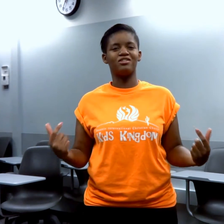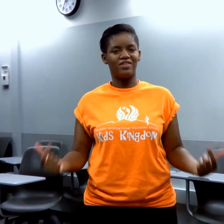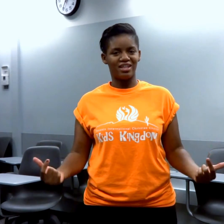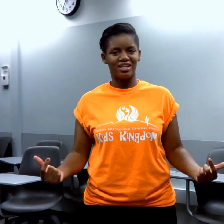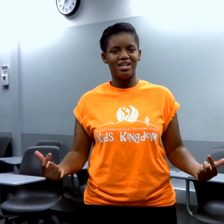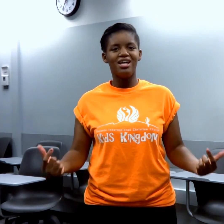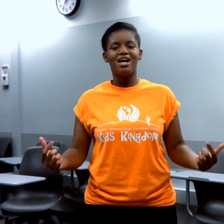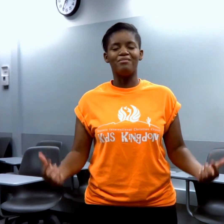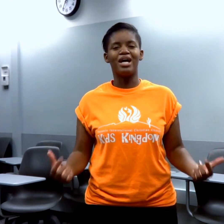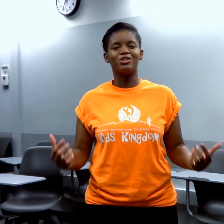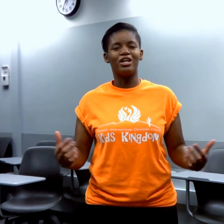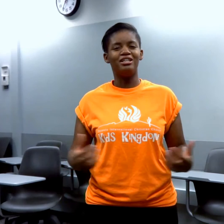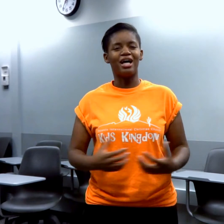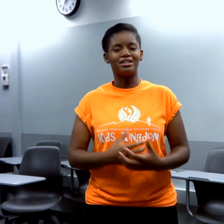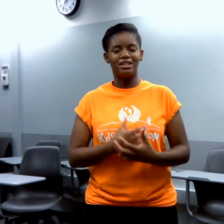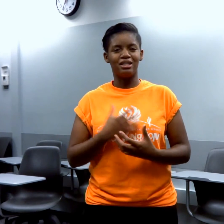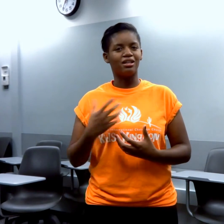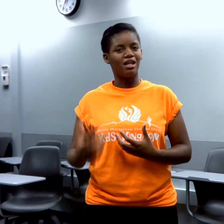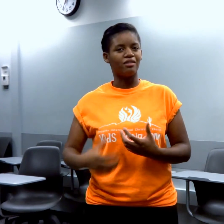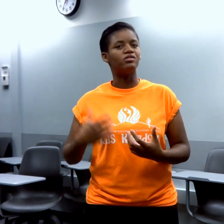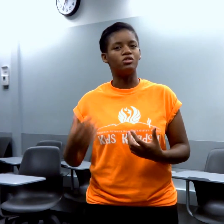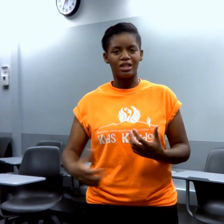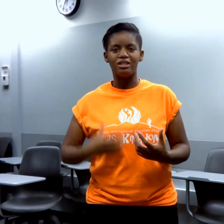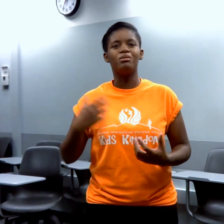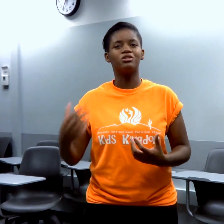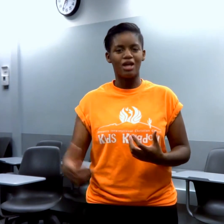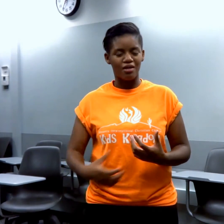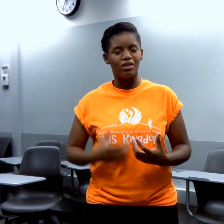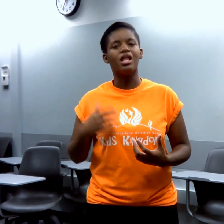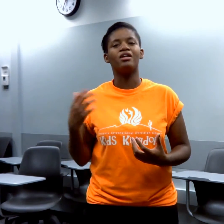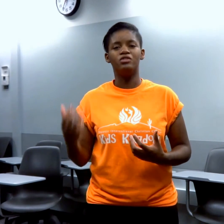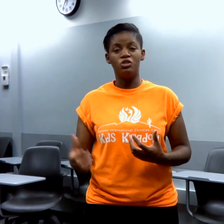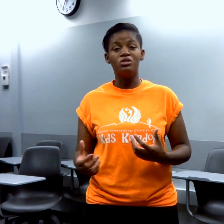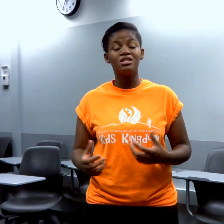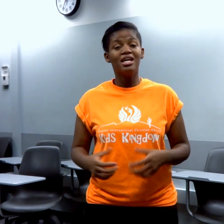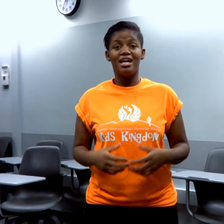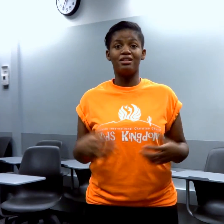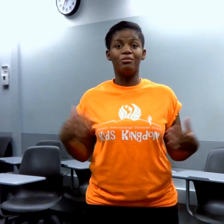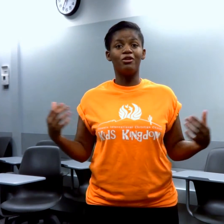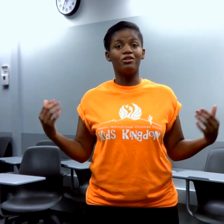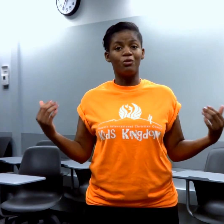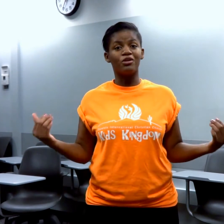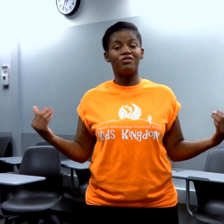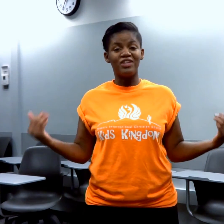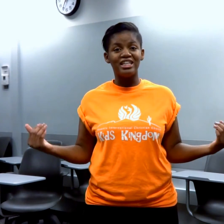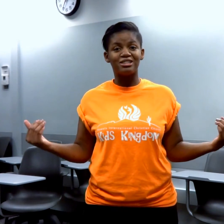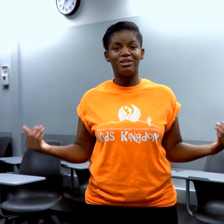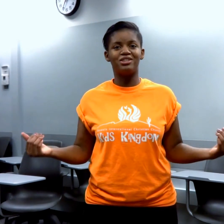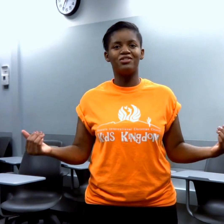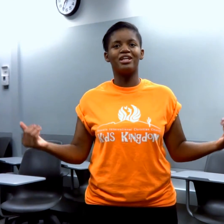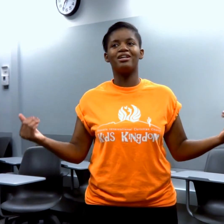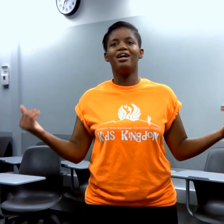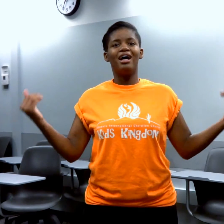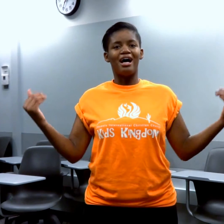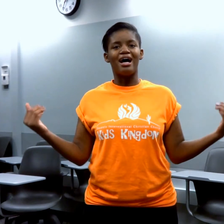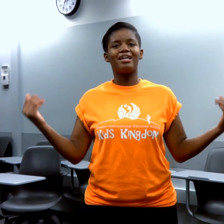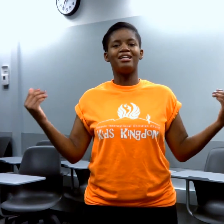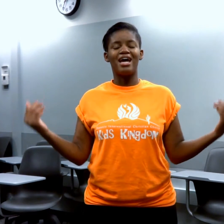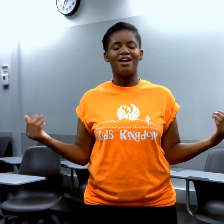thing. I'm not trying not to get a lot of juice. I need to make sure I have a lot of juice. And the word feast makes you feel like I can have